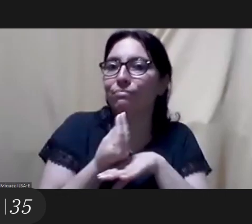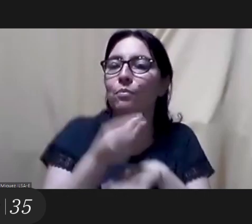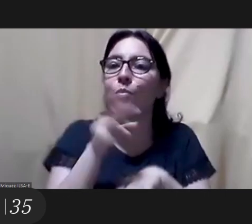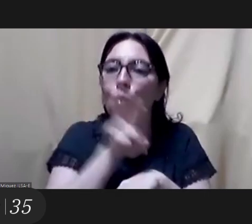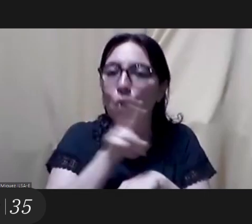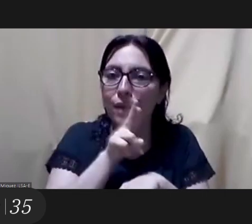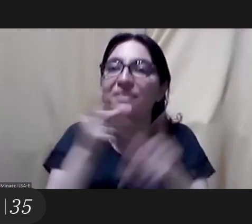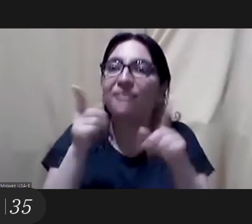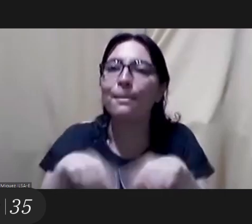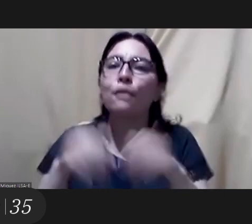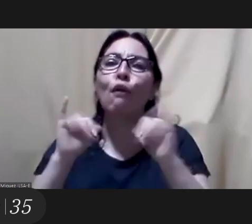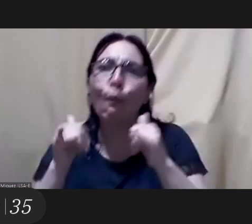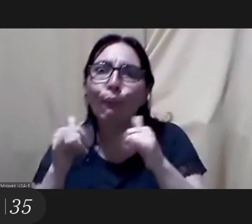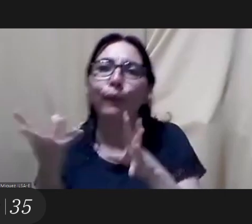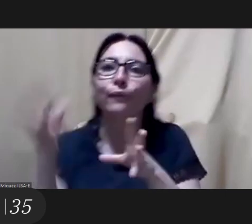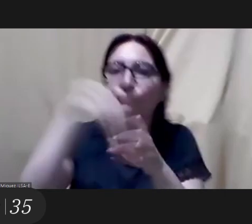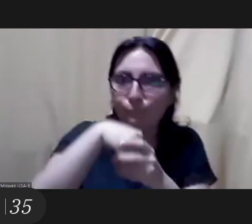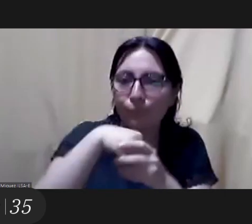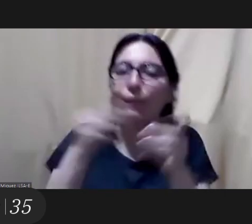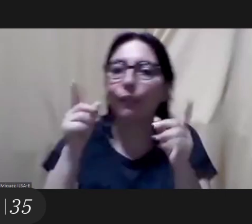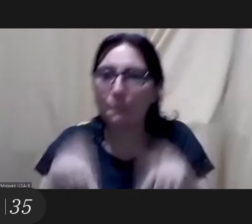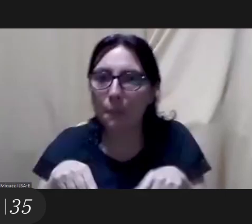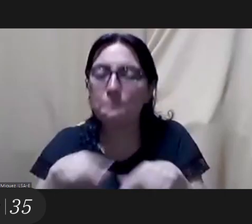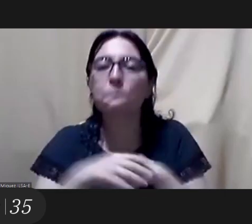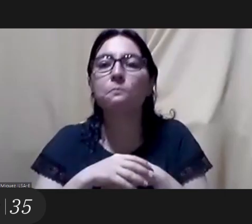young audience and that's what we were most interested in